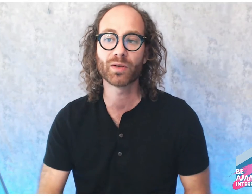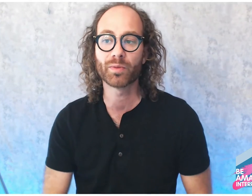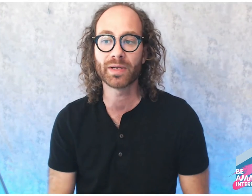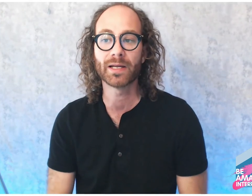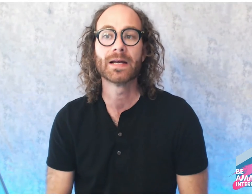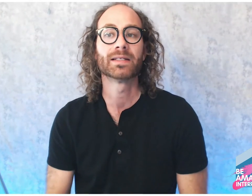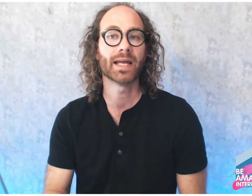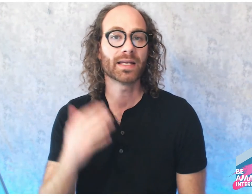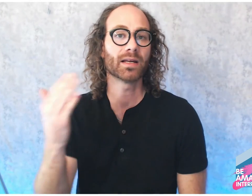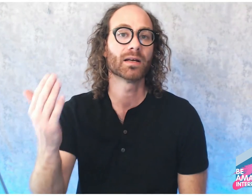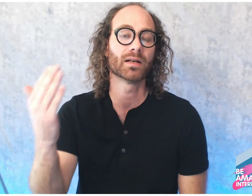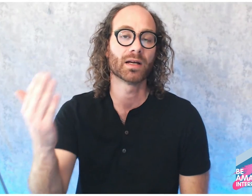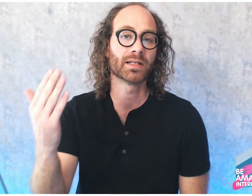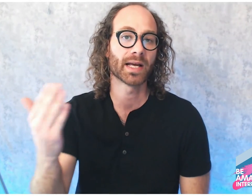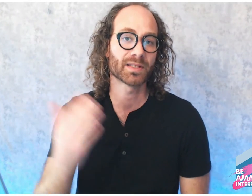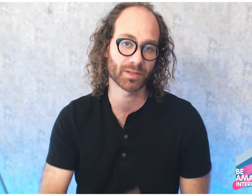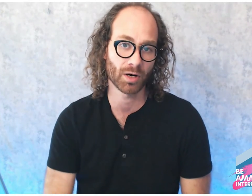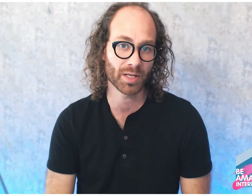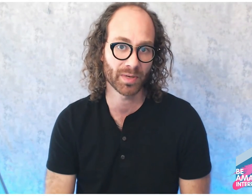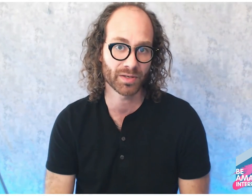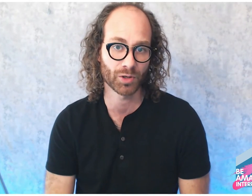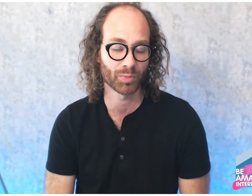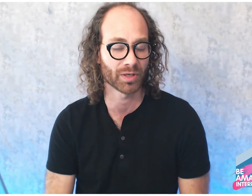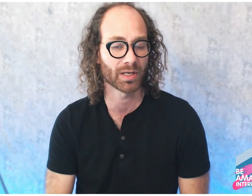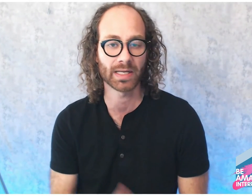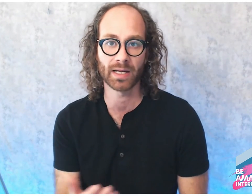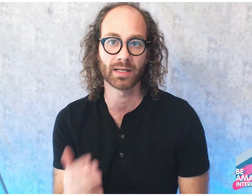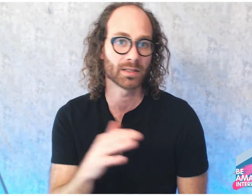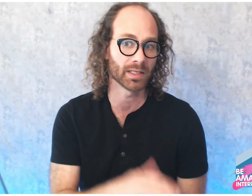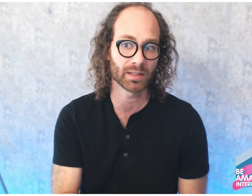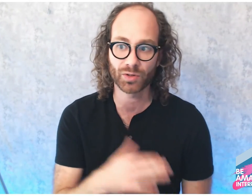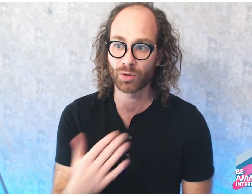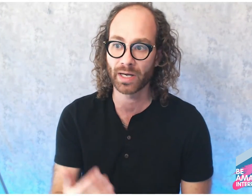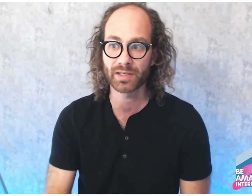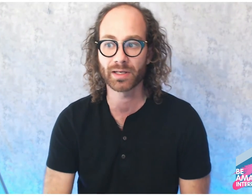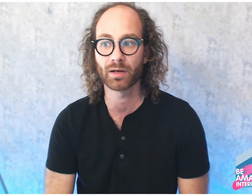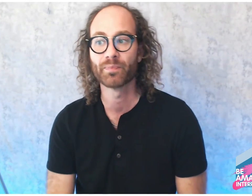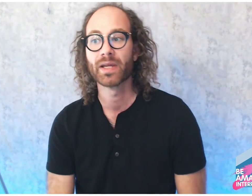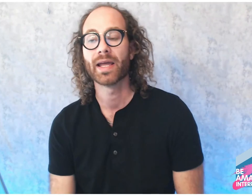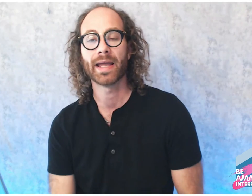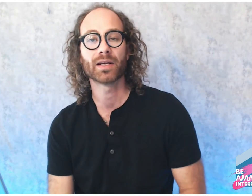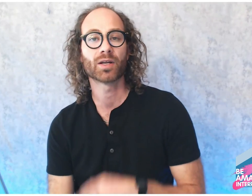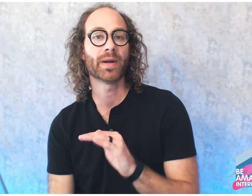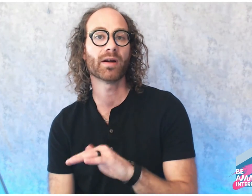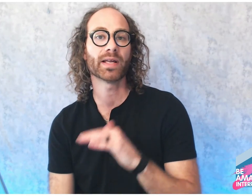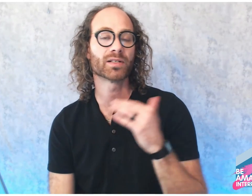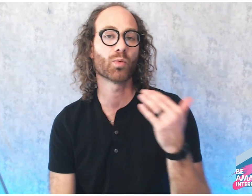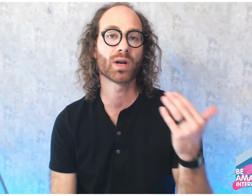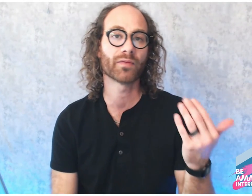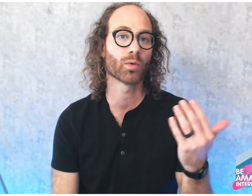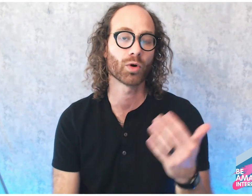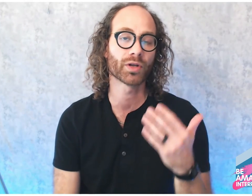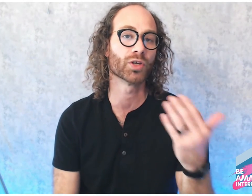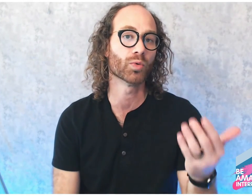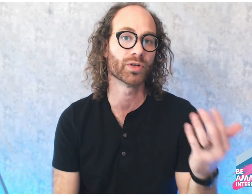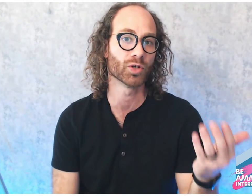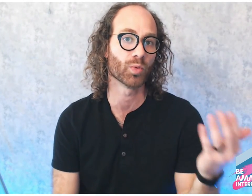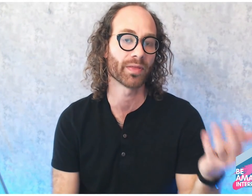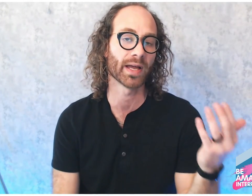be taking a text that's already been interpreted, again, into English or ASL, and comparing it to whatever work you would do with that same